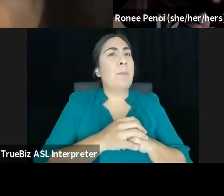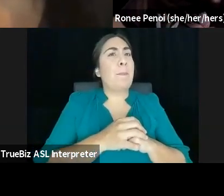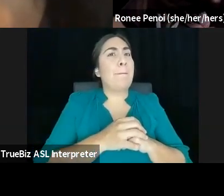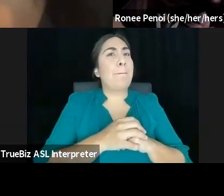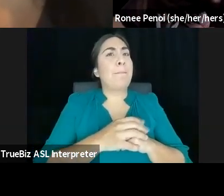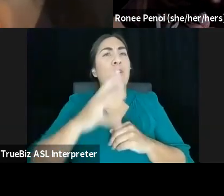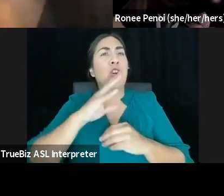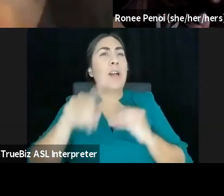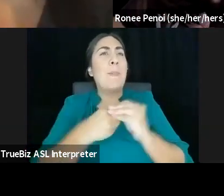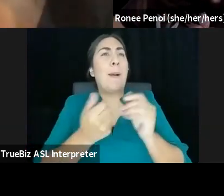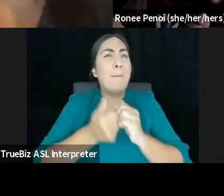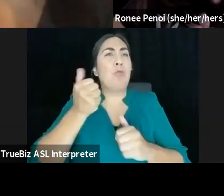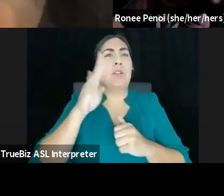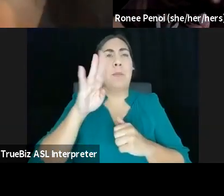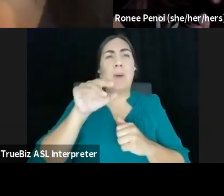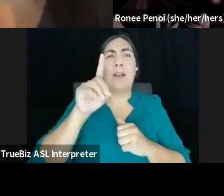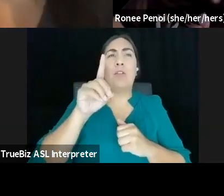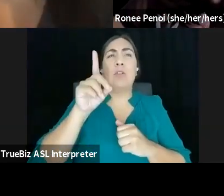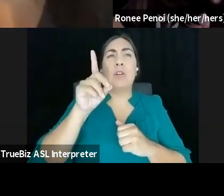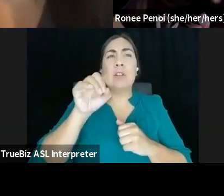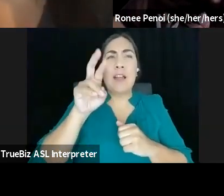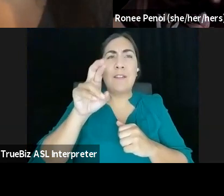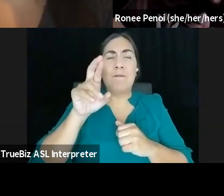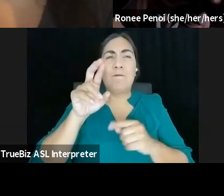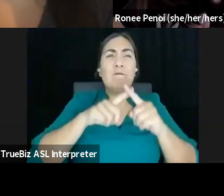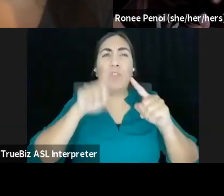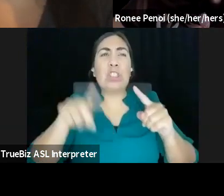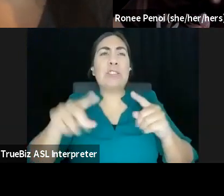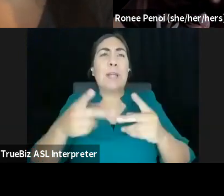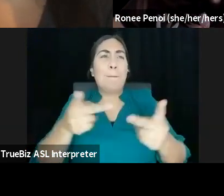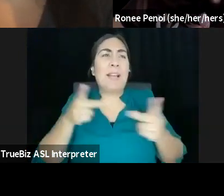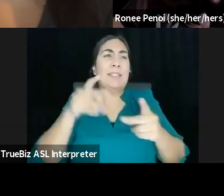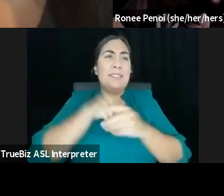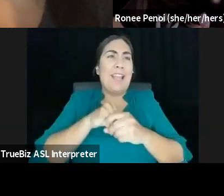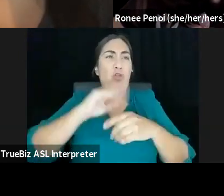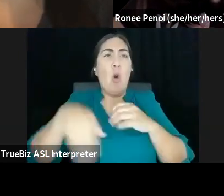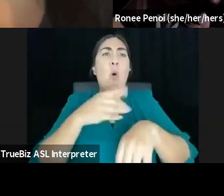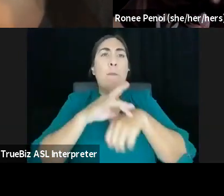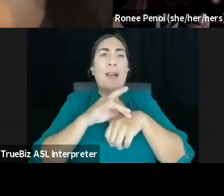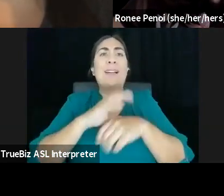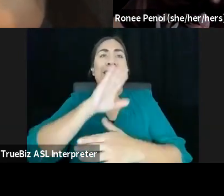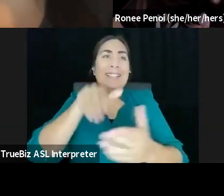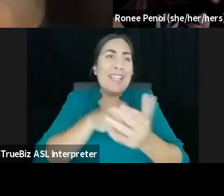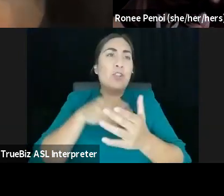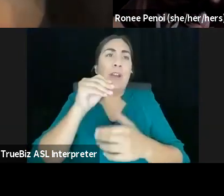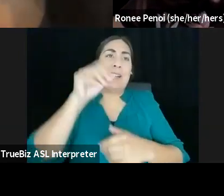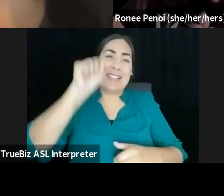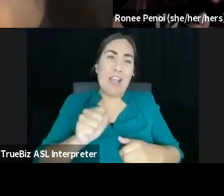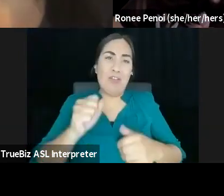like central and South America is incredibly biodiverse. And being destroyed because where the money